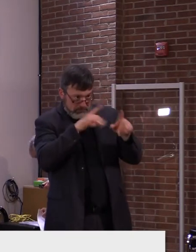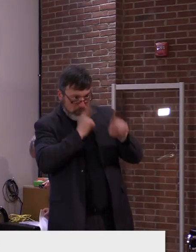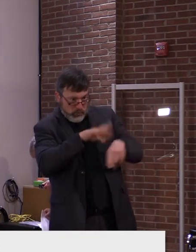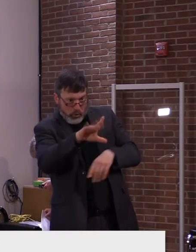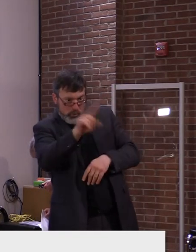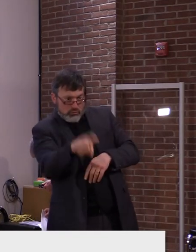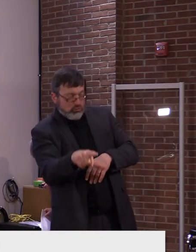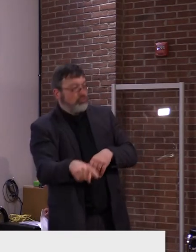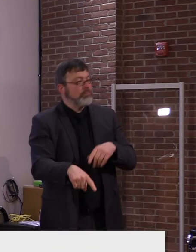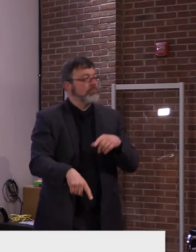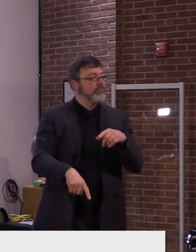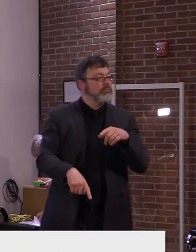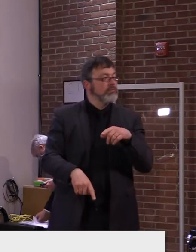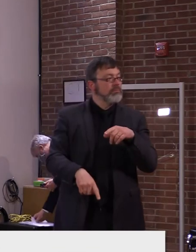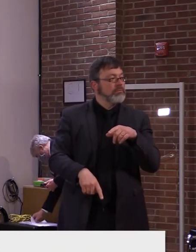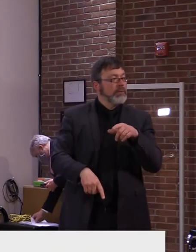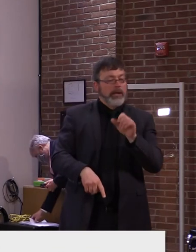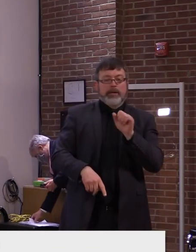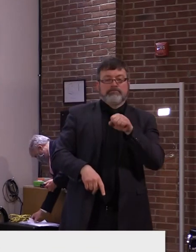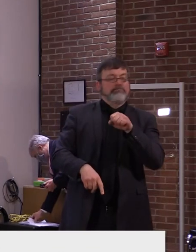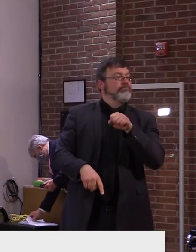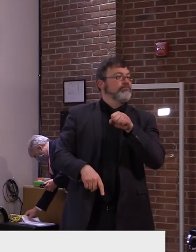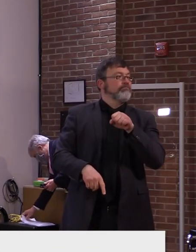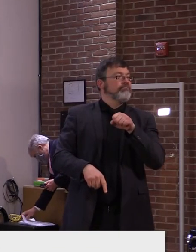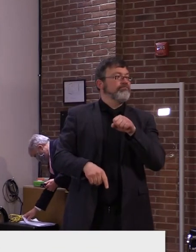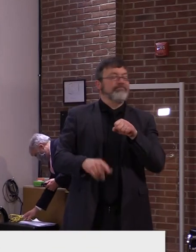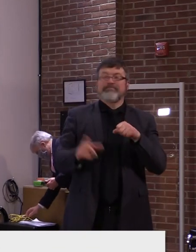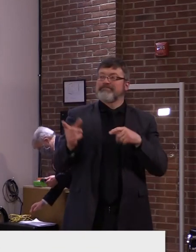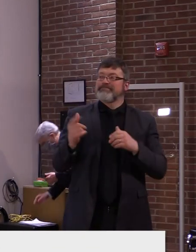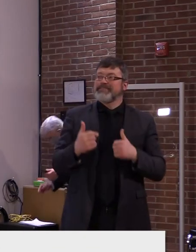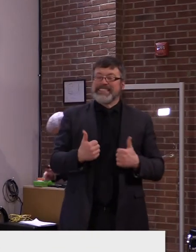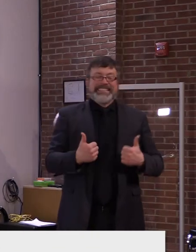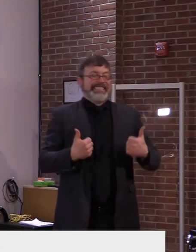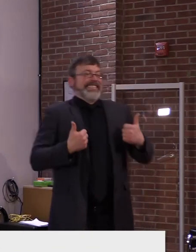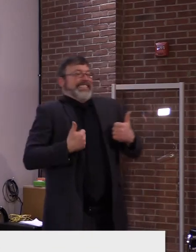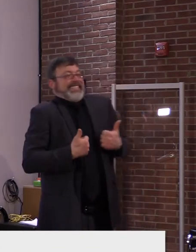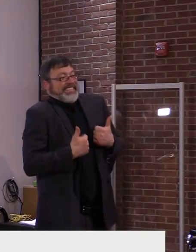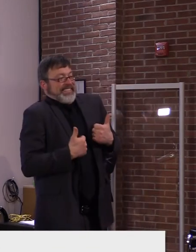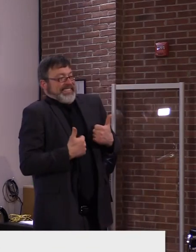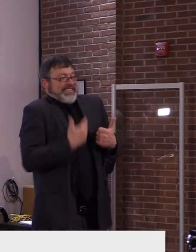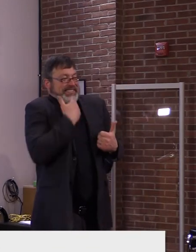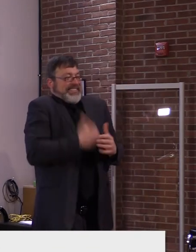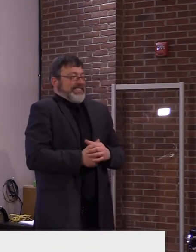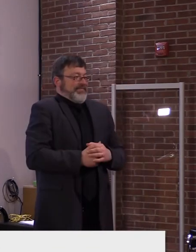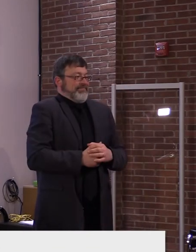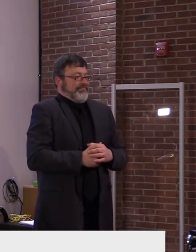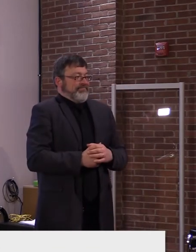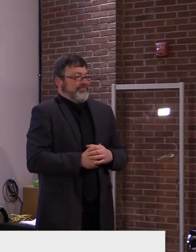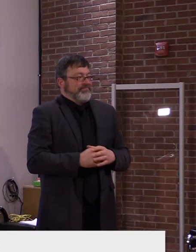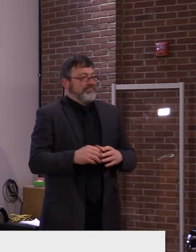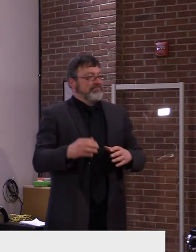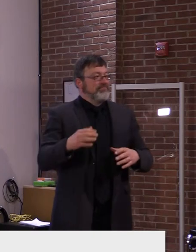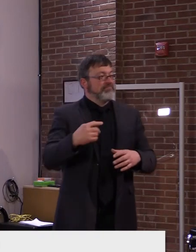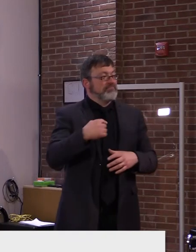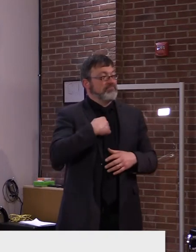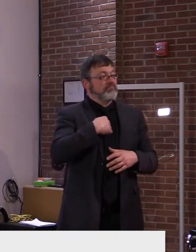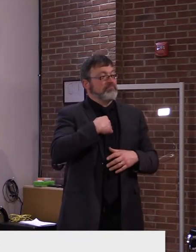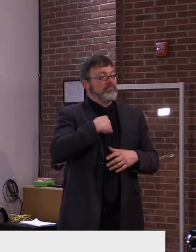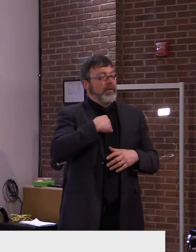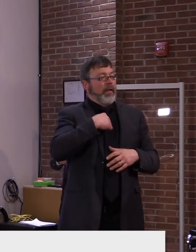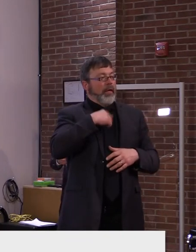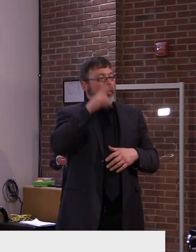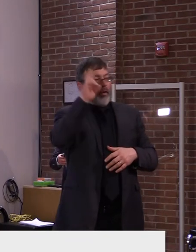I think you did. Um, I obviously had, uh, a misunderstanding about antigen and antibody tests.